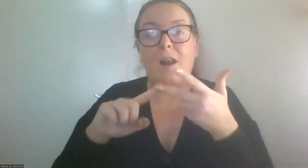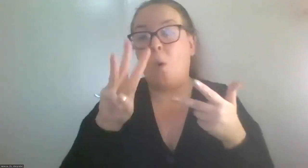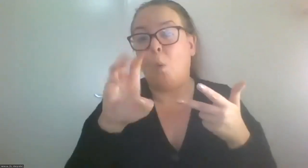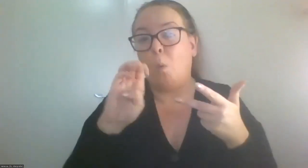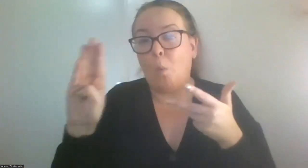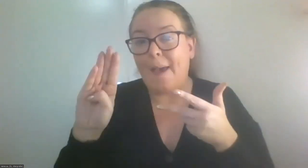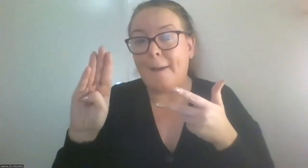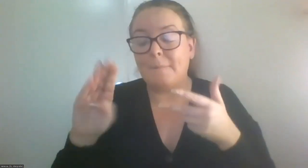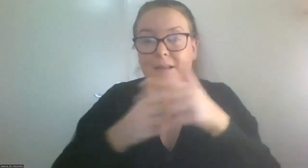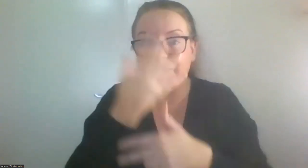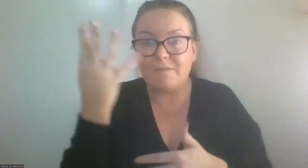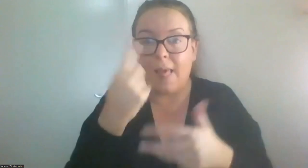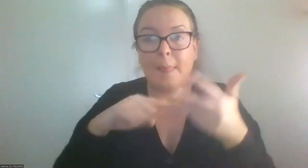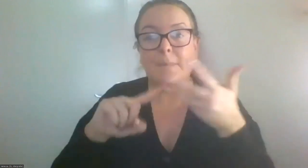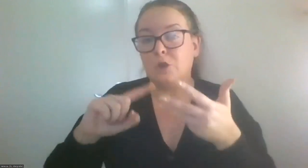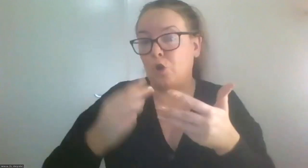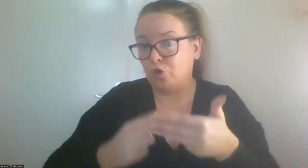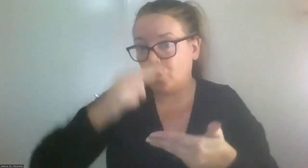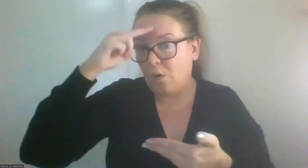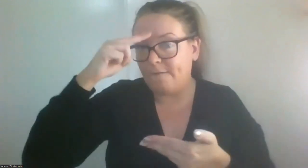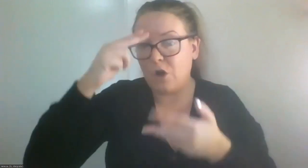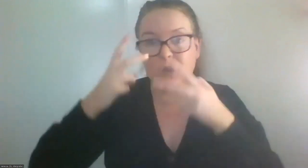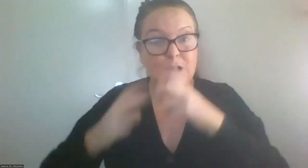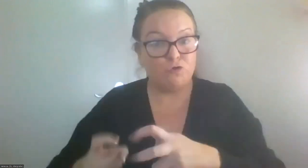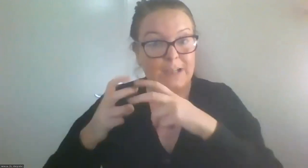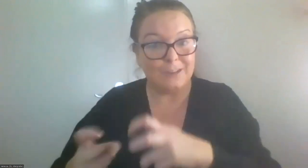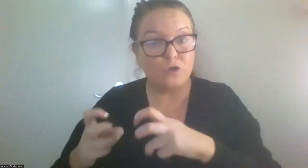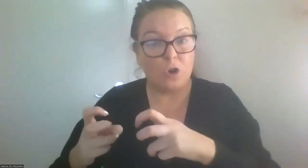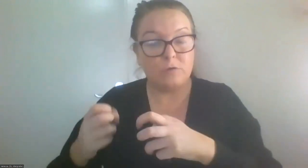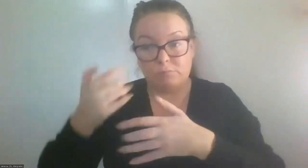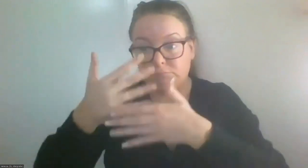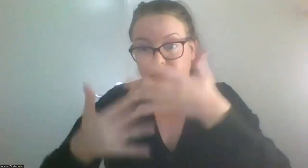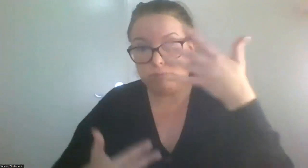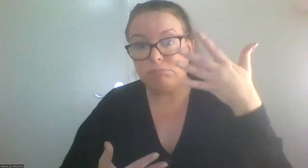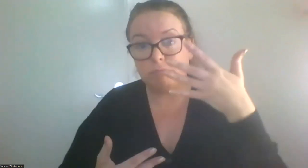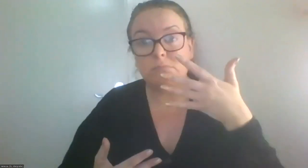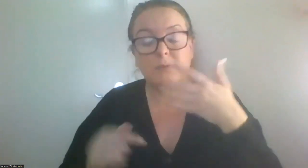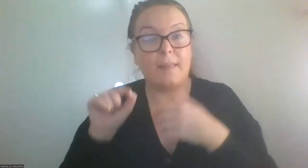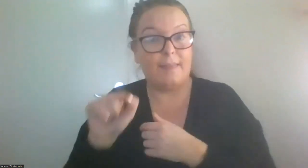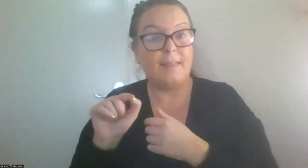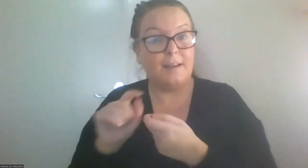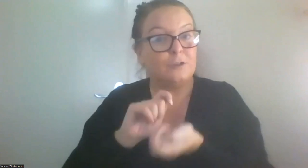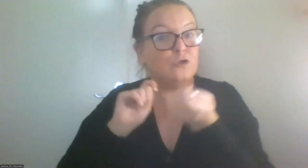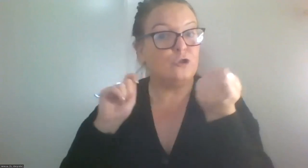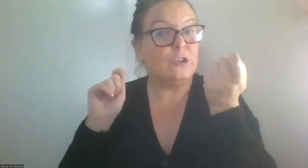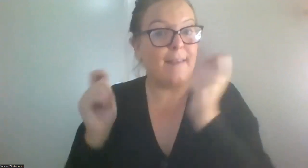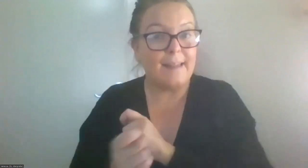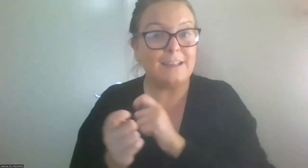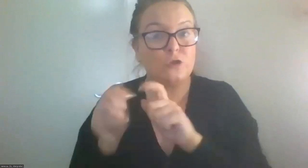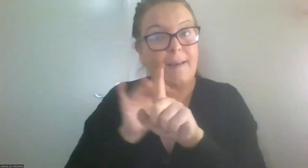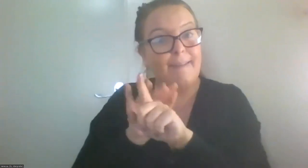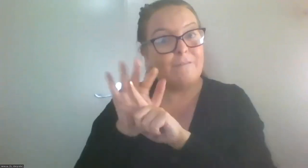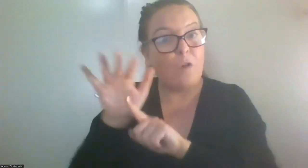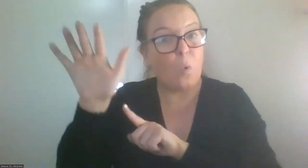university research. Collaborative all the research, all the that influence